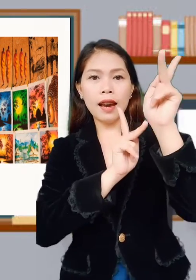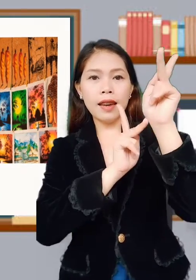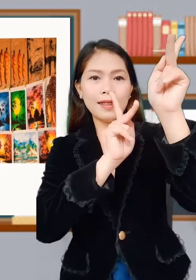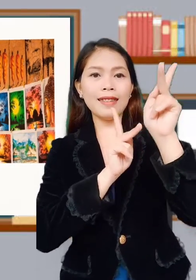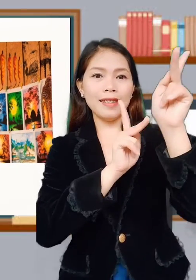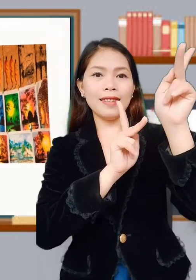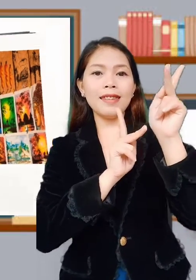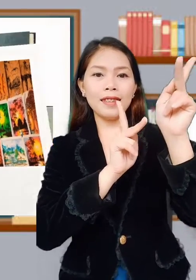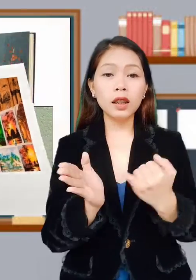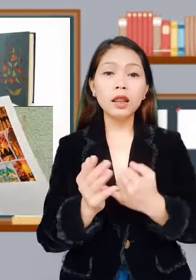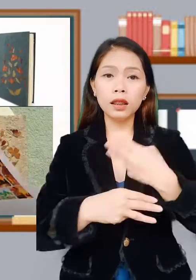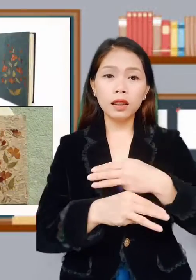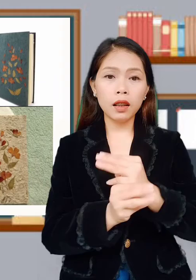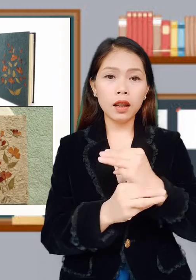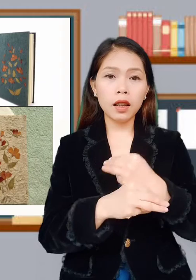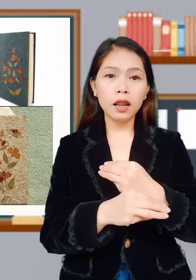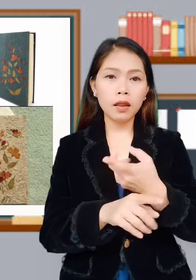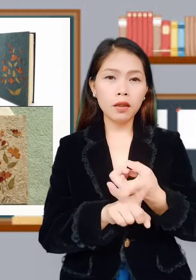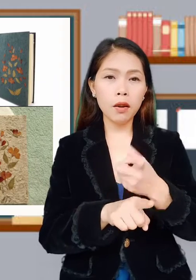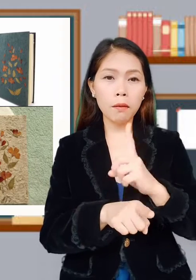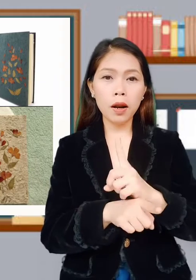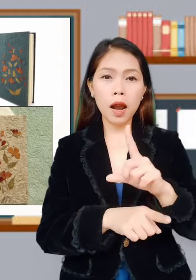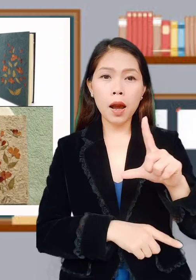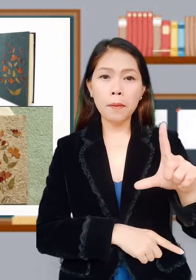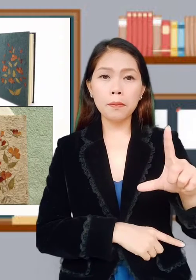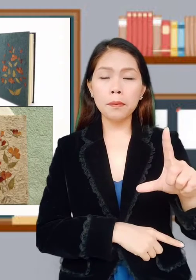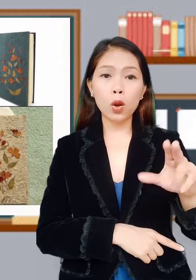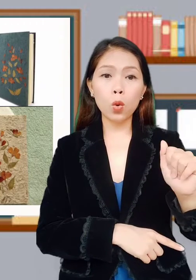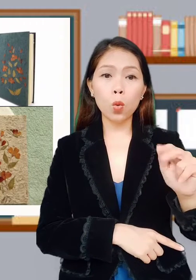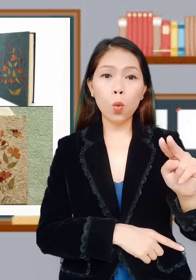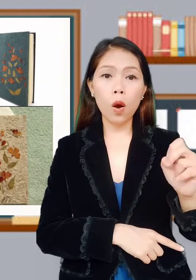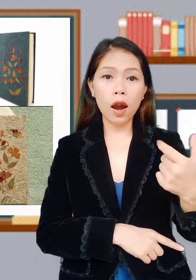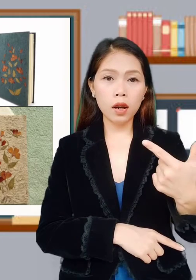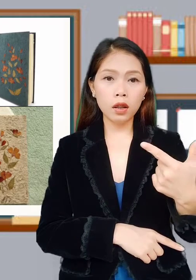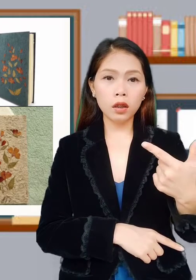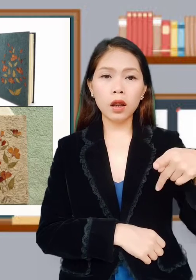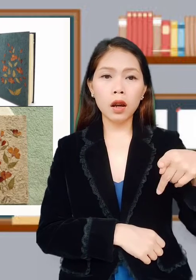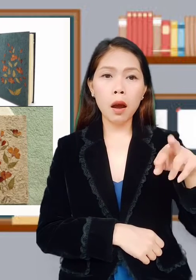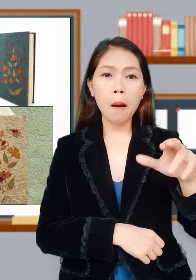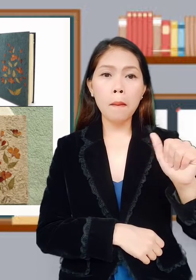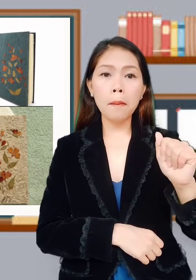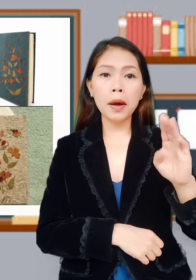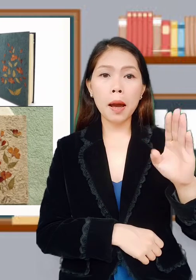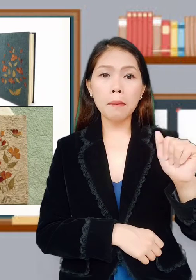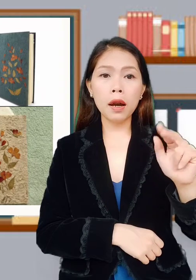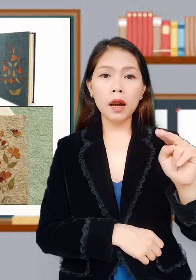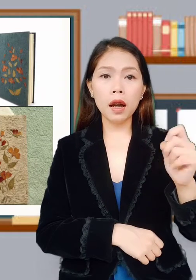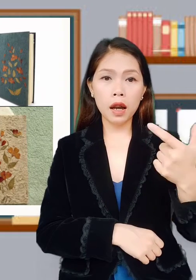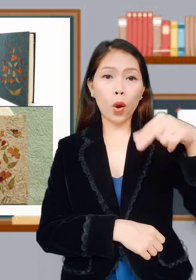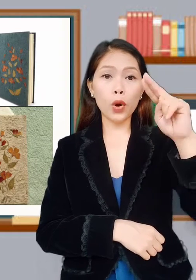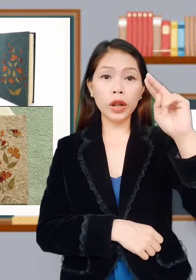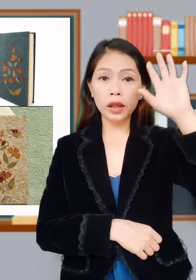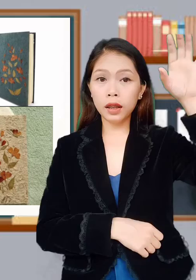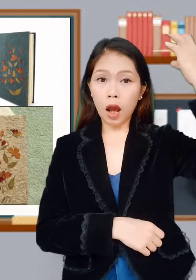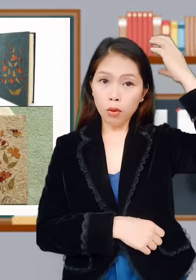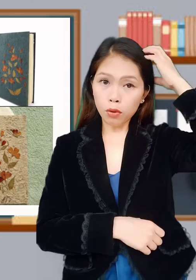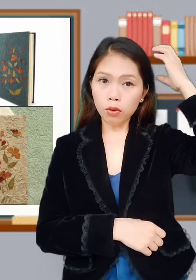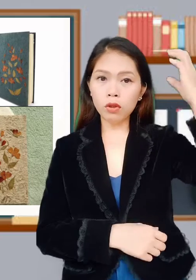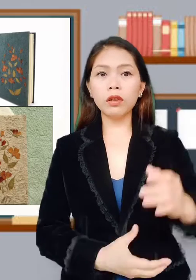It has been revived particularly in Luang Prabang, Northern Laos. It